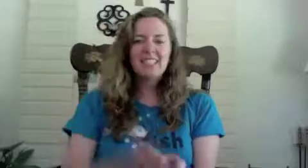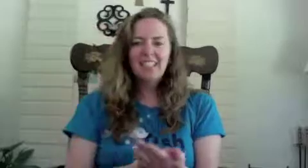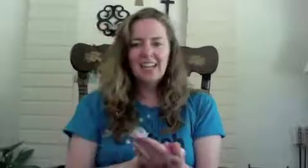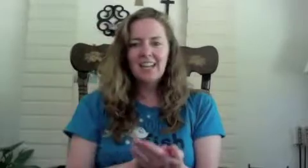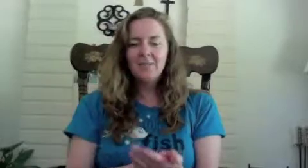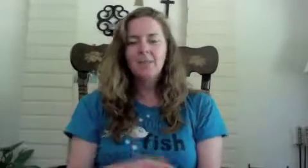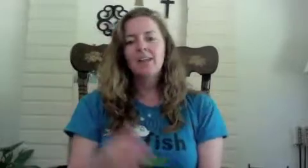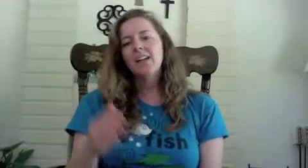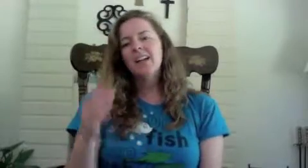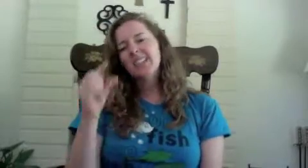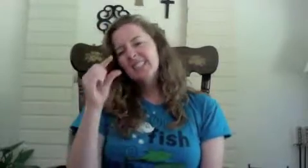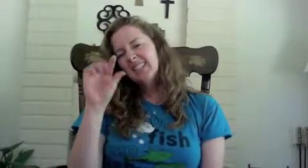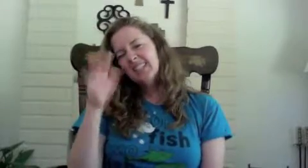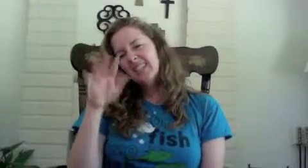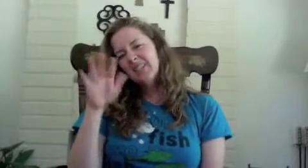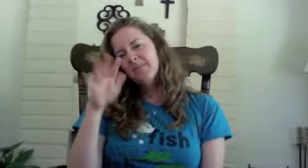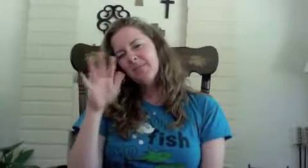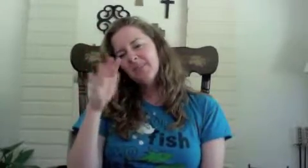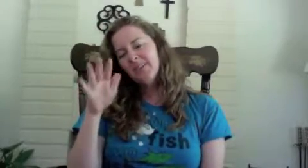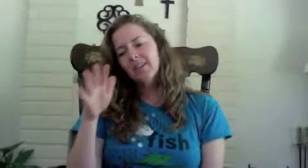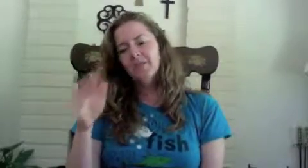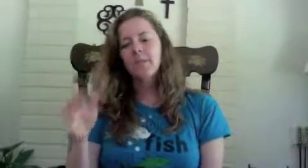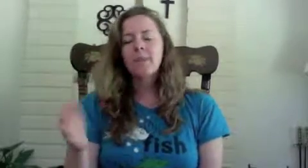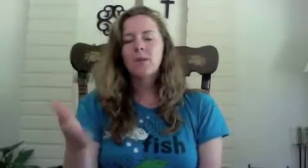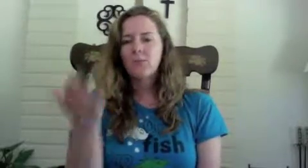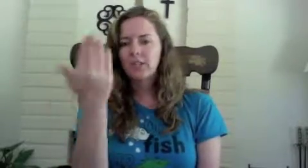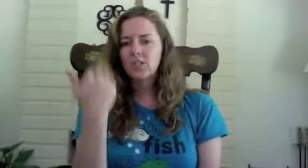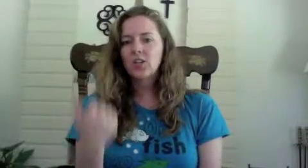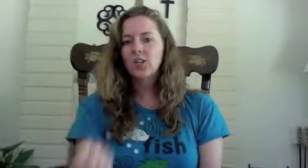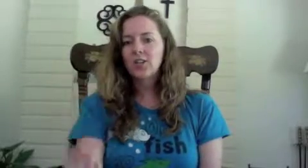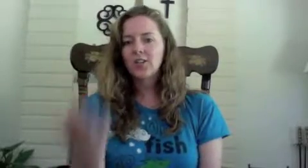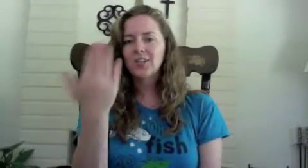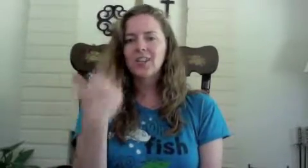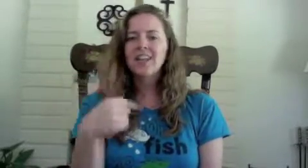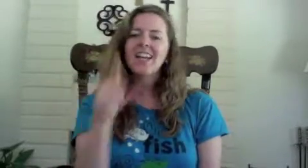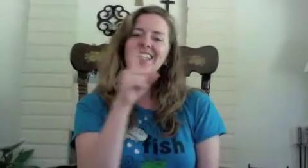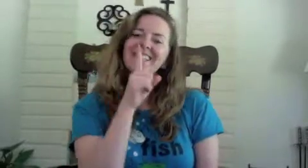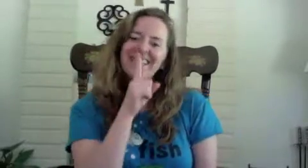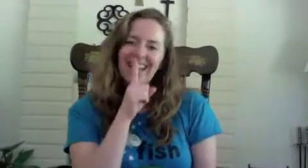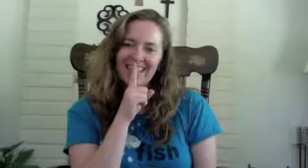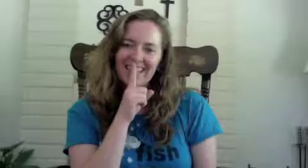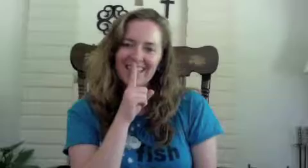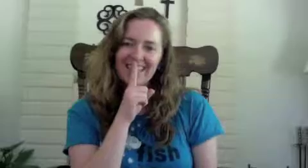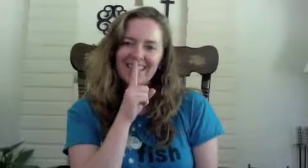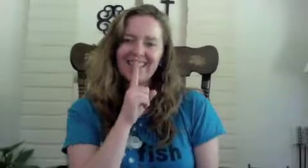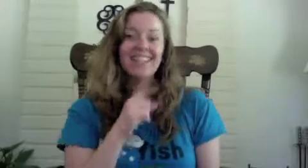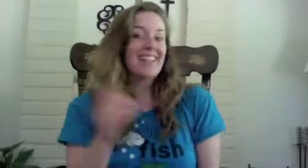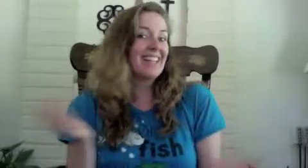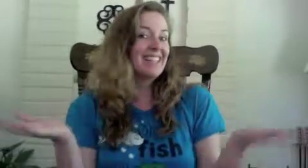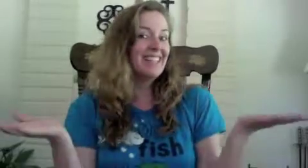slam, some more, return, silence. That's it.